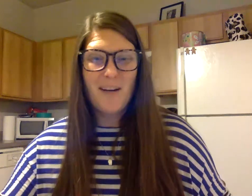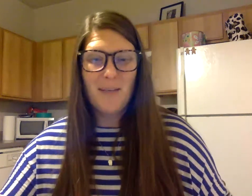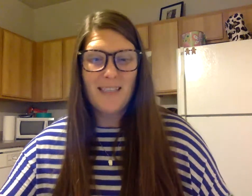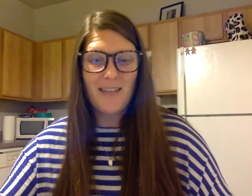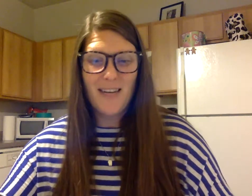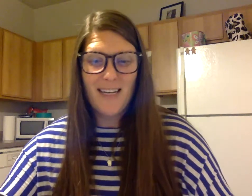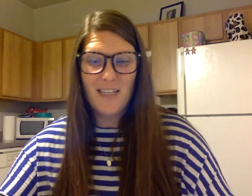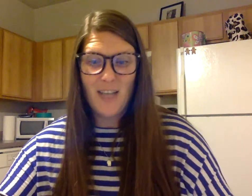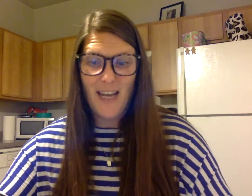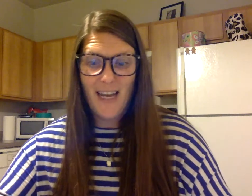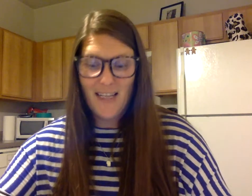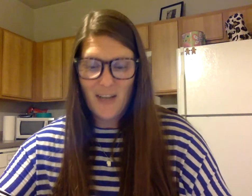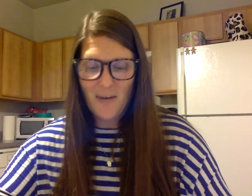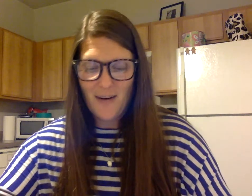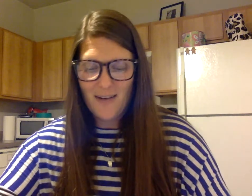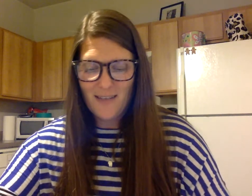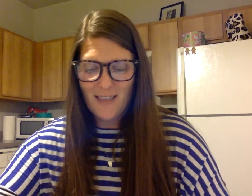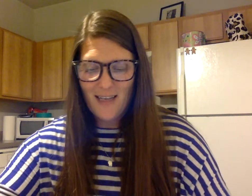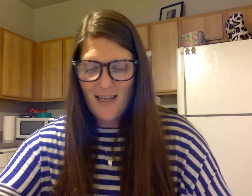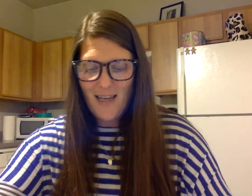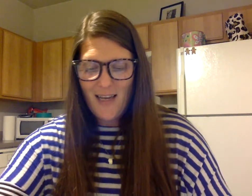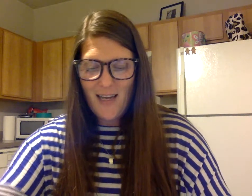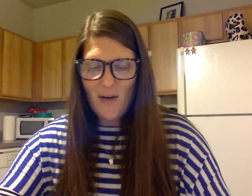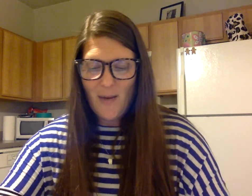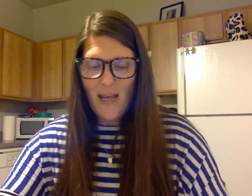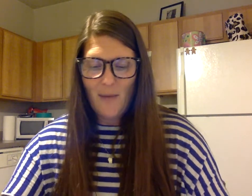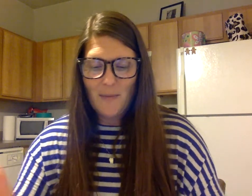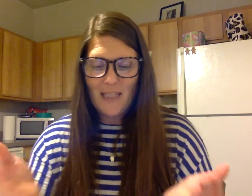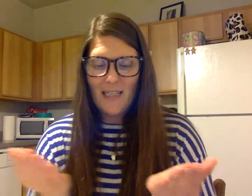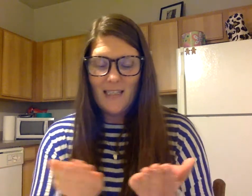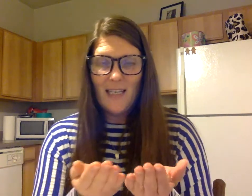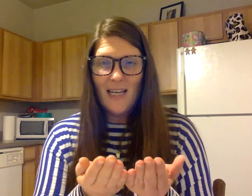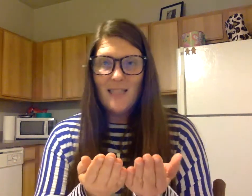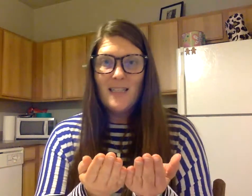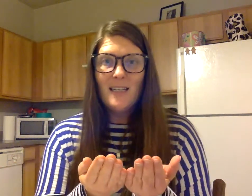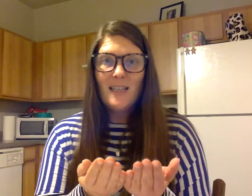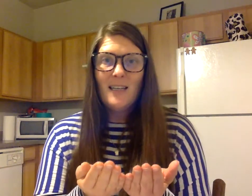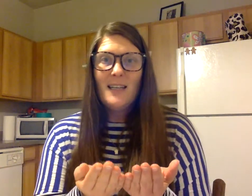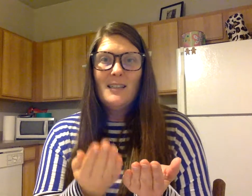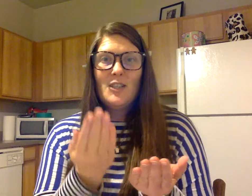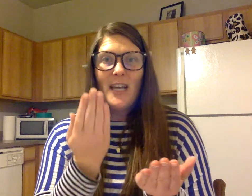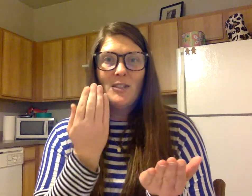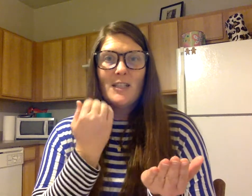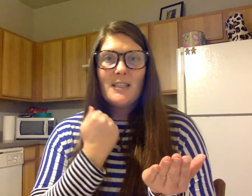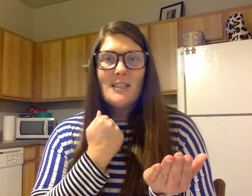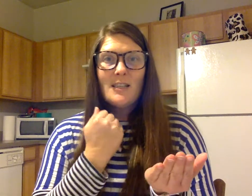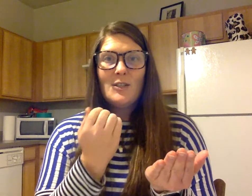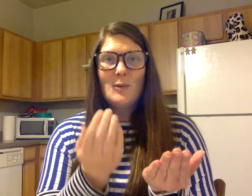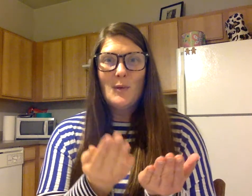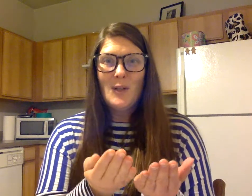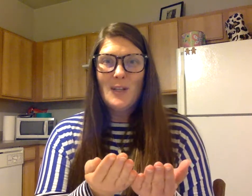job. Let's get ready to change our words. Here we go. Say send. Change s to l.